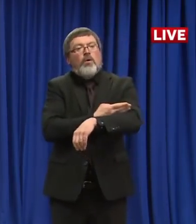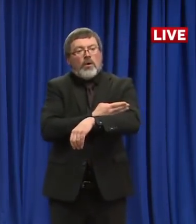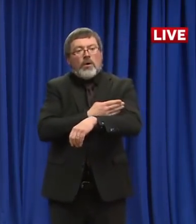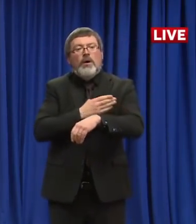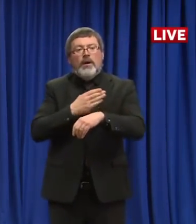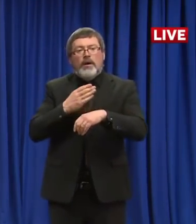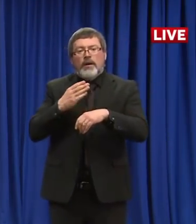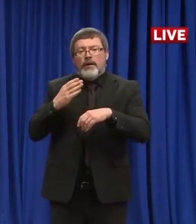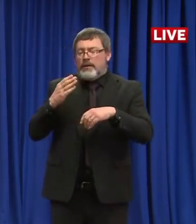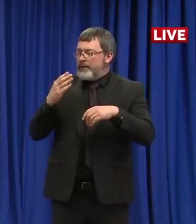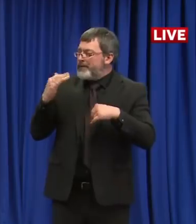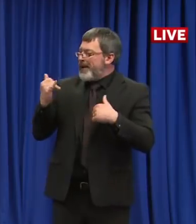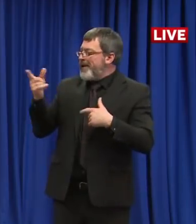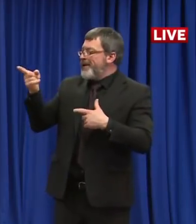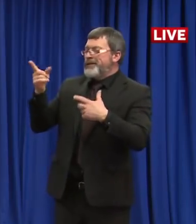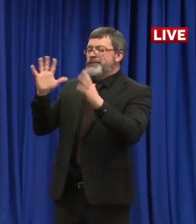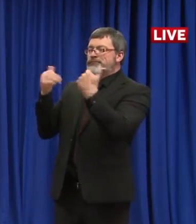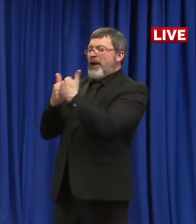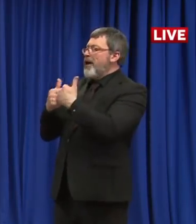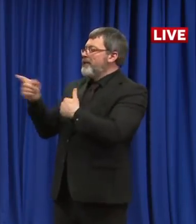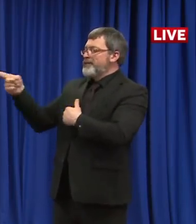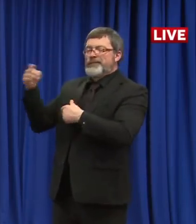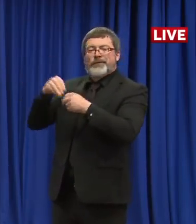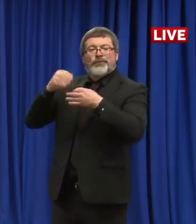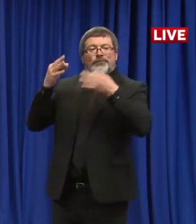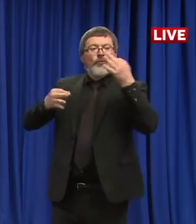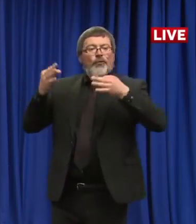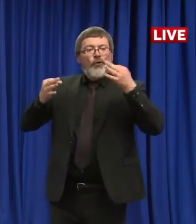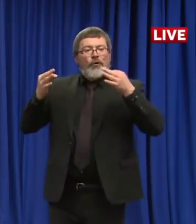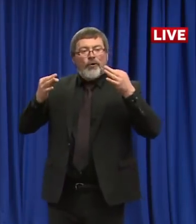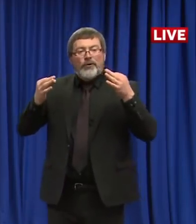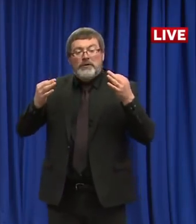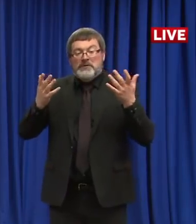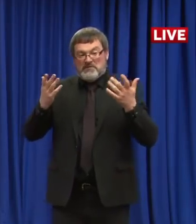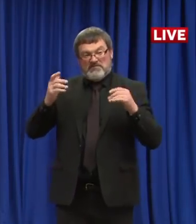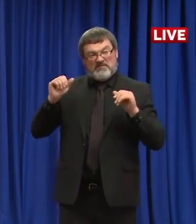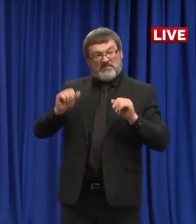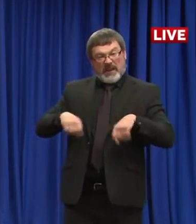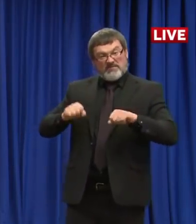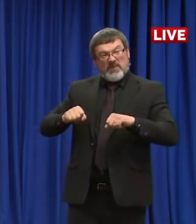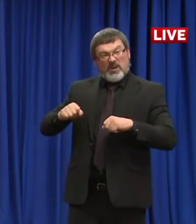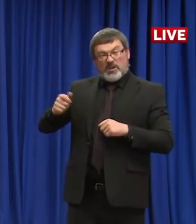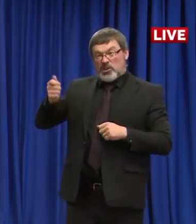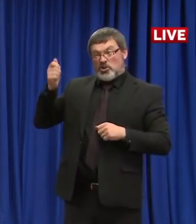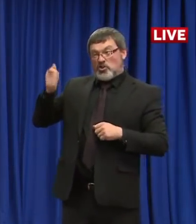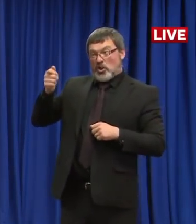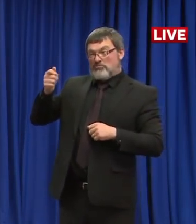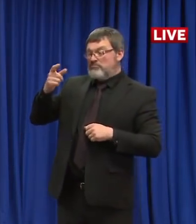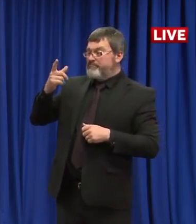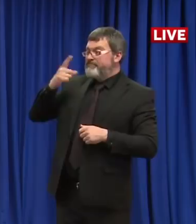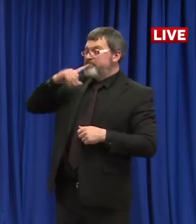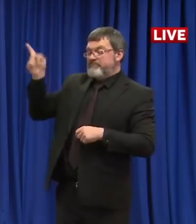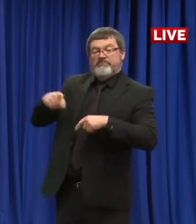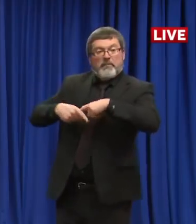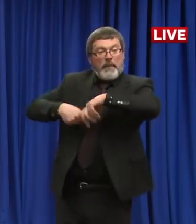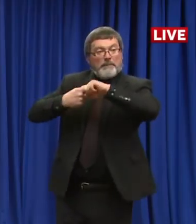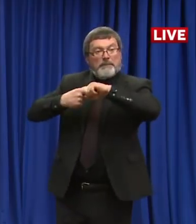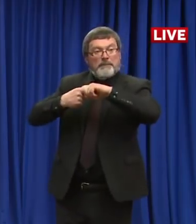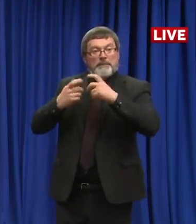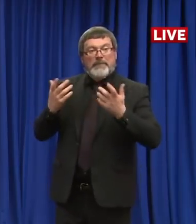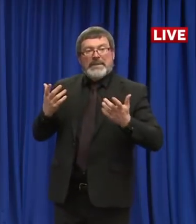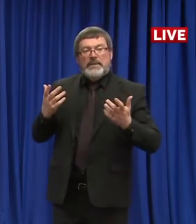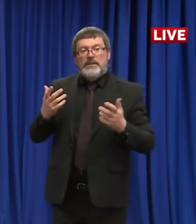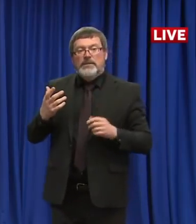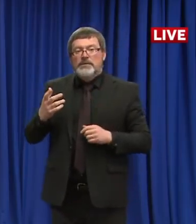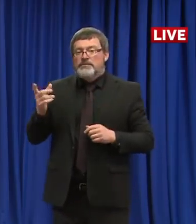halted in any way by the judge's decision? So this financial opportunity, it's approximately $30 million a month to our frontline workers. It's all being